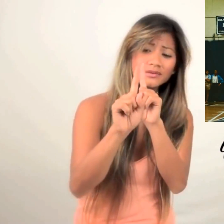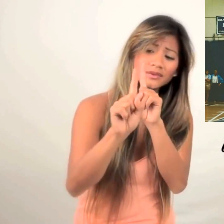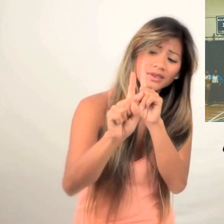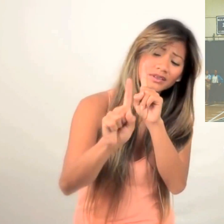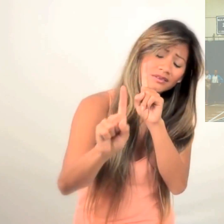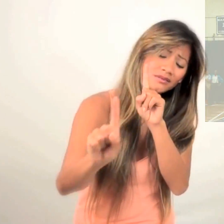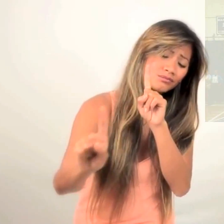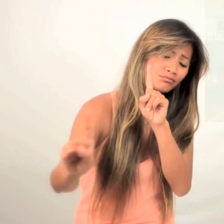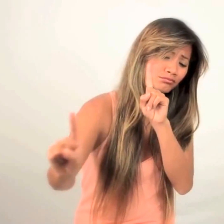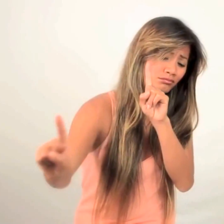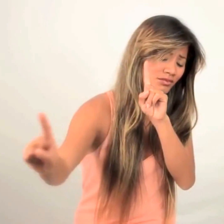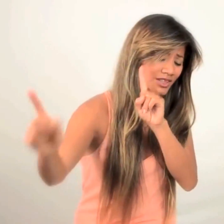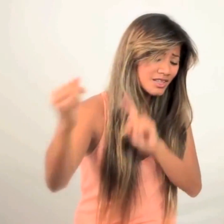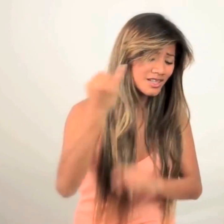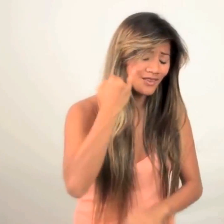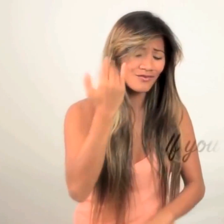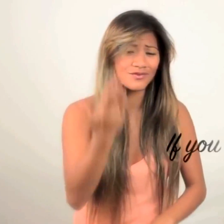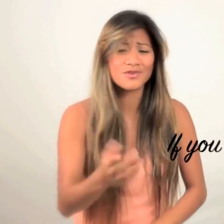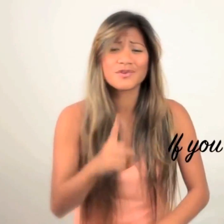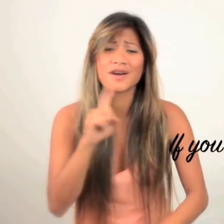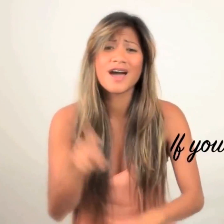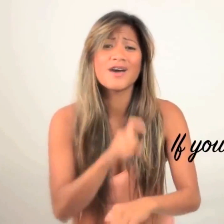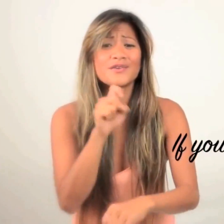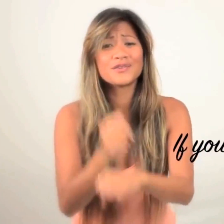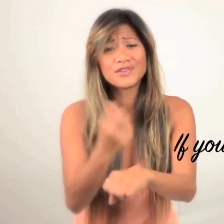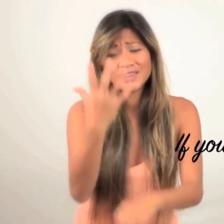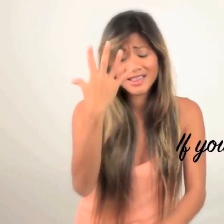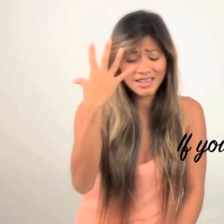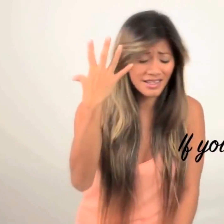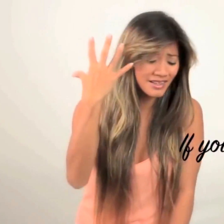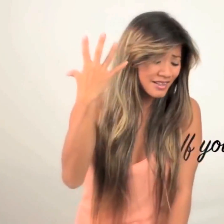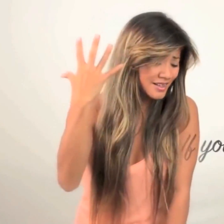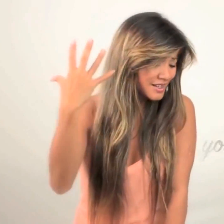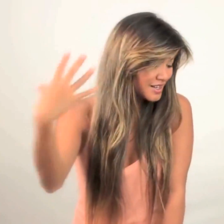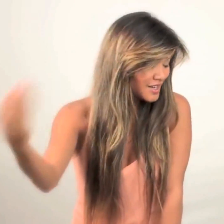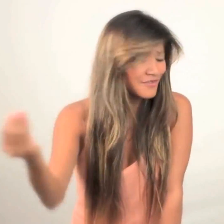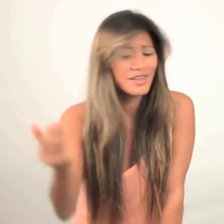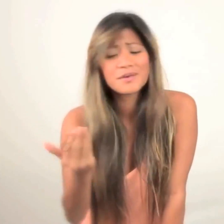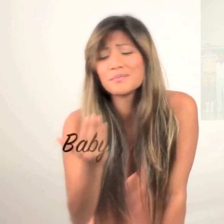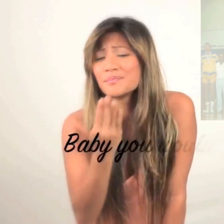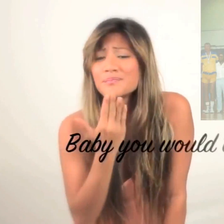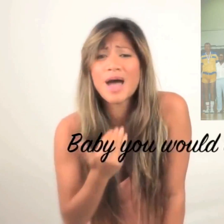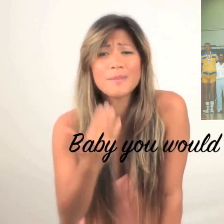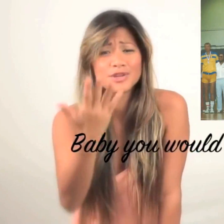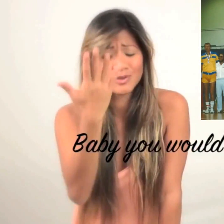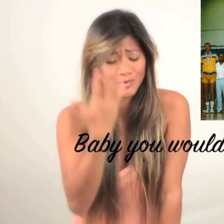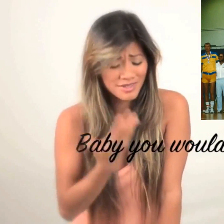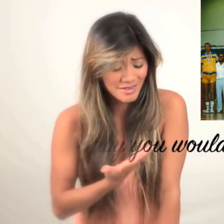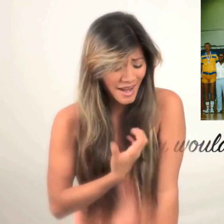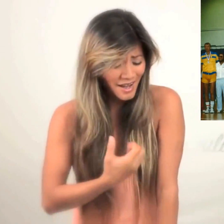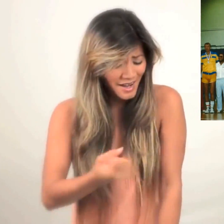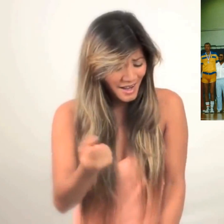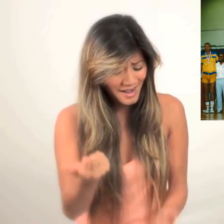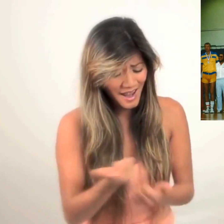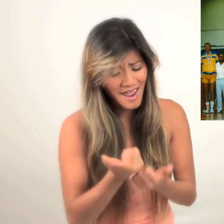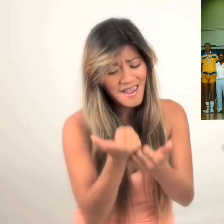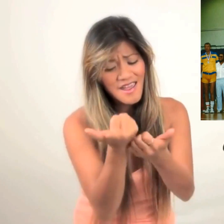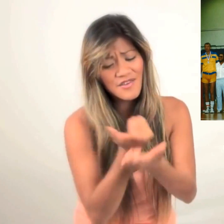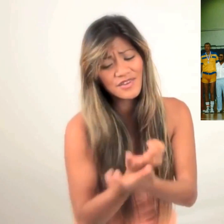If if you ever leave Oh, baby, you would take away everything